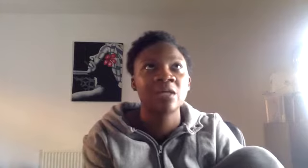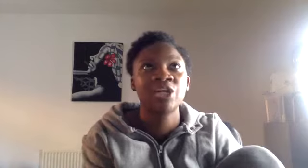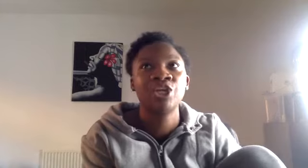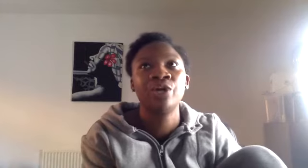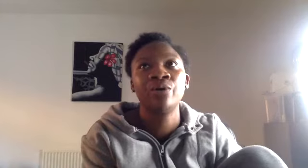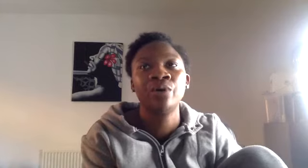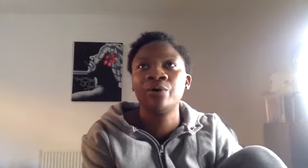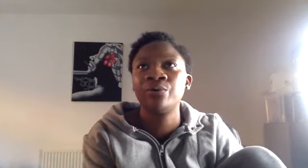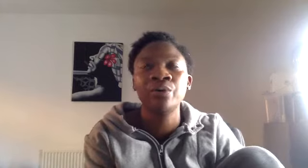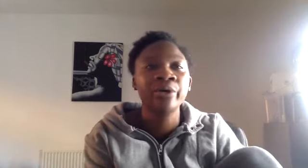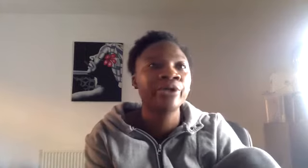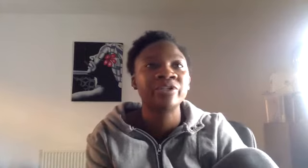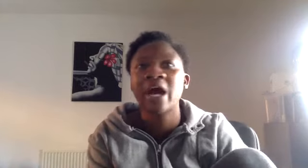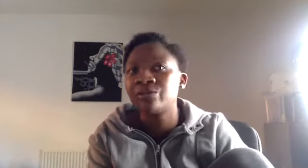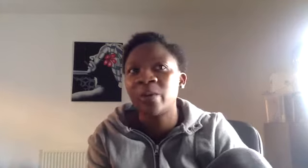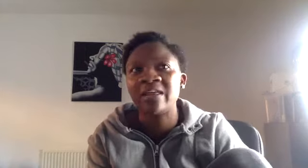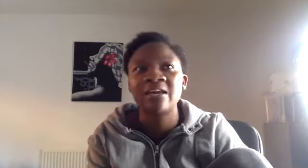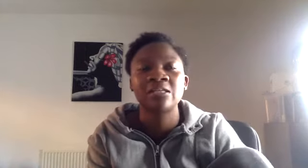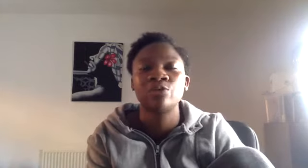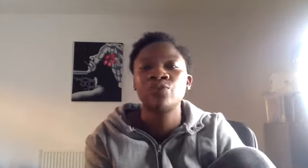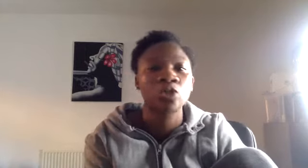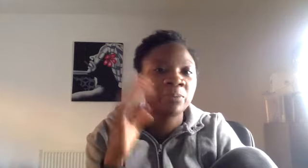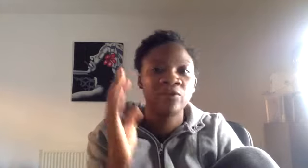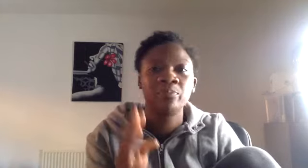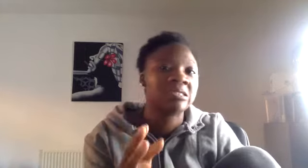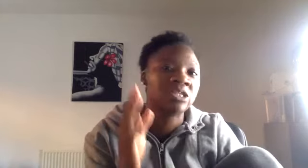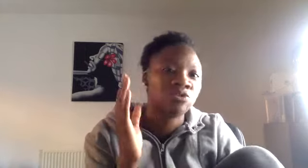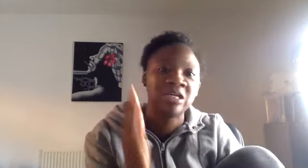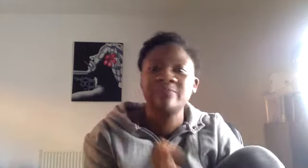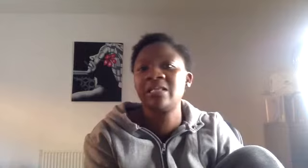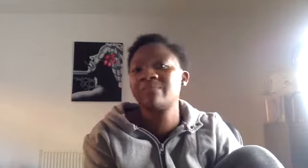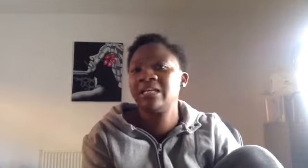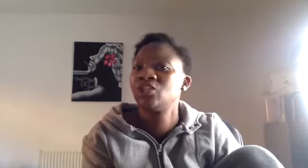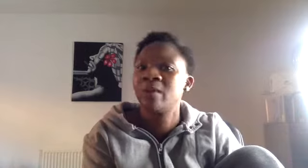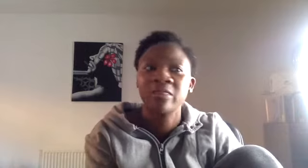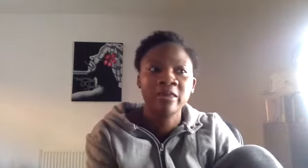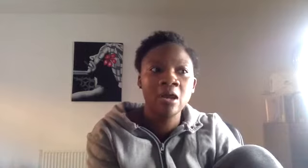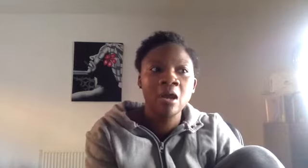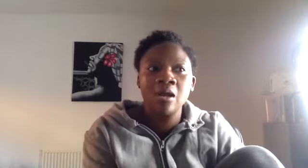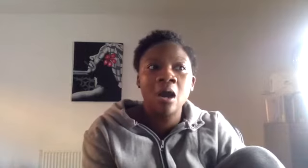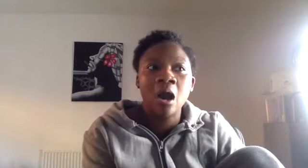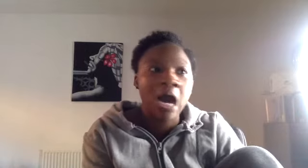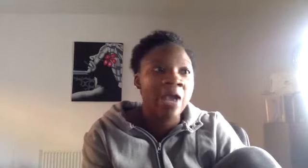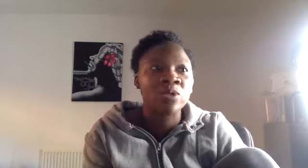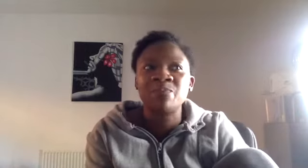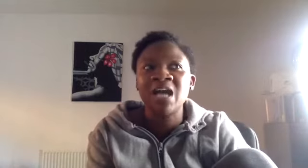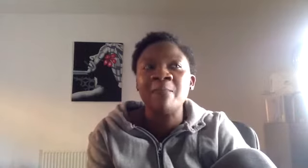like, you know, oh, you're not entitled to anything. So you've got to pivot your business and you need to make this money each month. I was becoming,